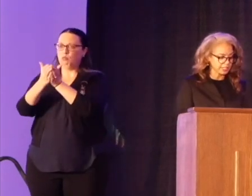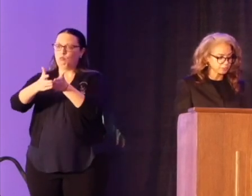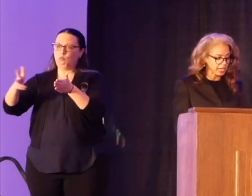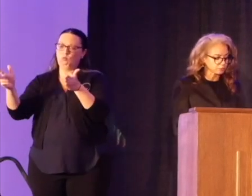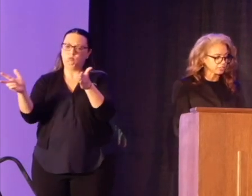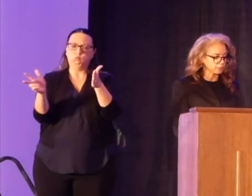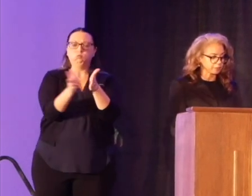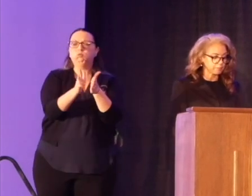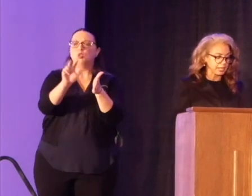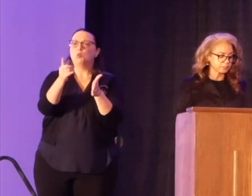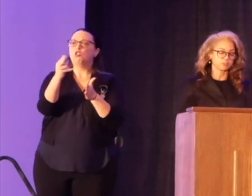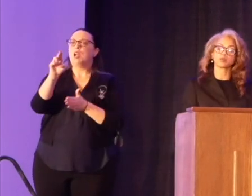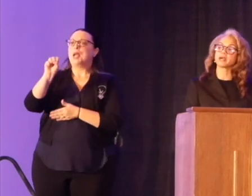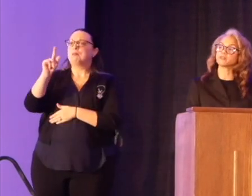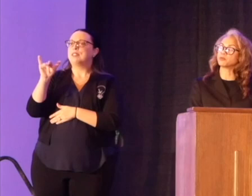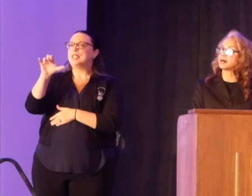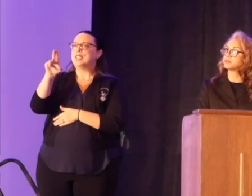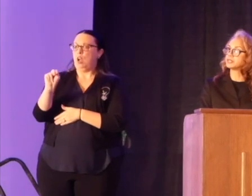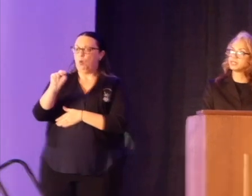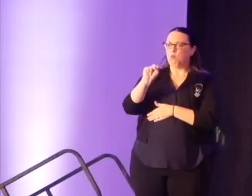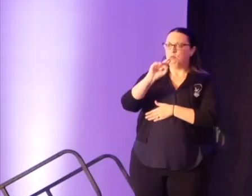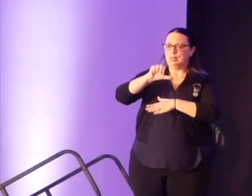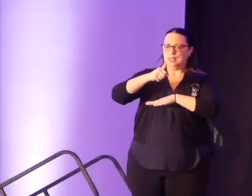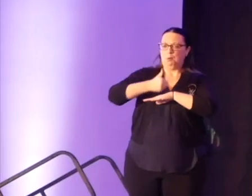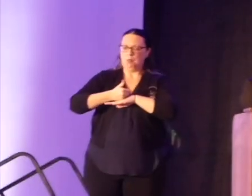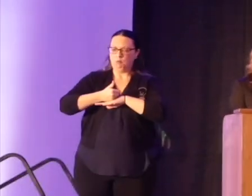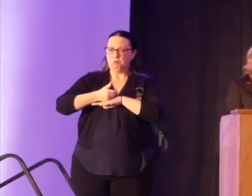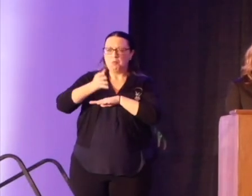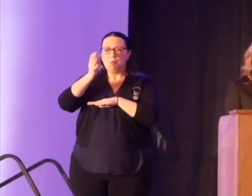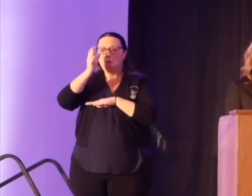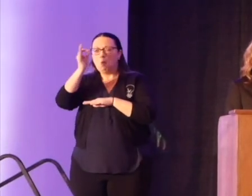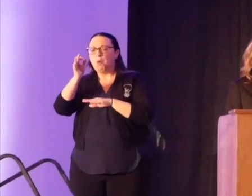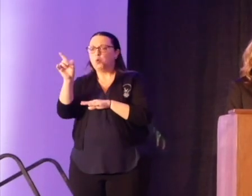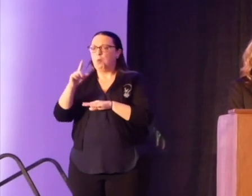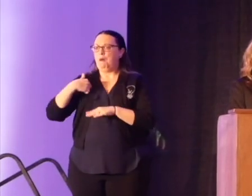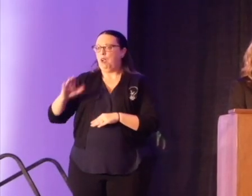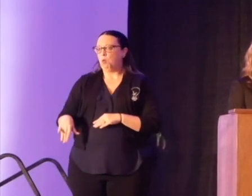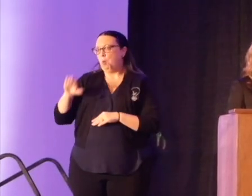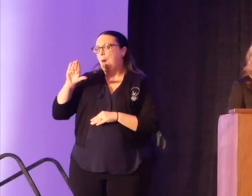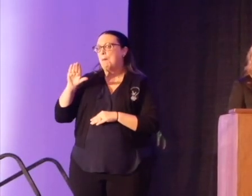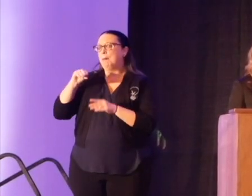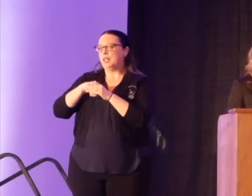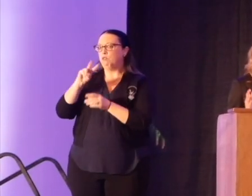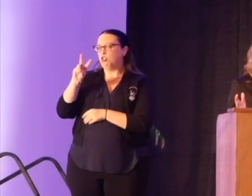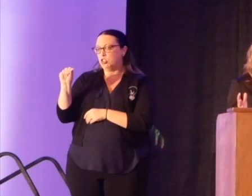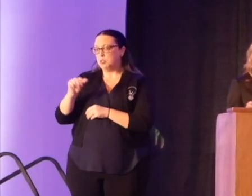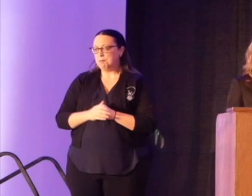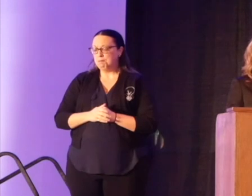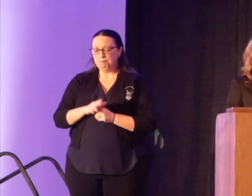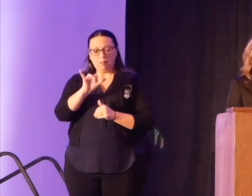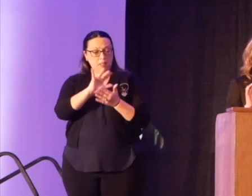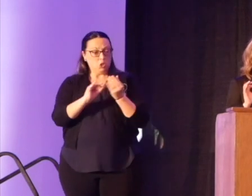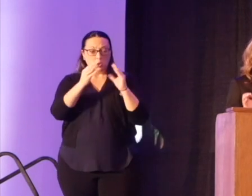of Jamestown Settlement, miles from where I grew up in Newport News, Virginia. This narrative continued